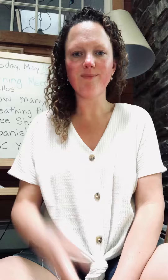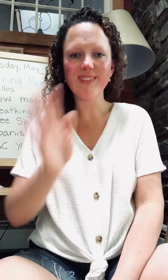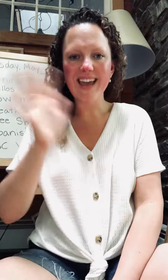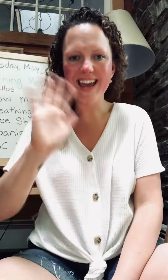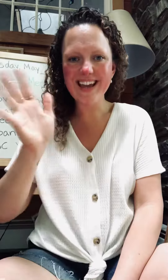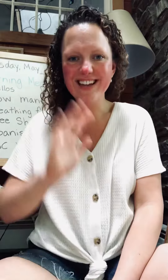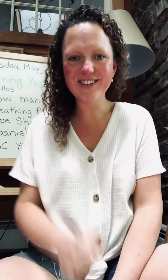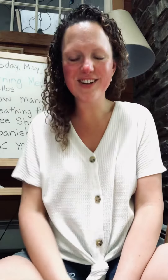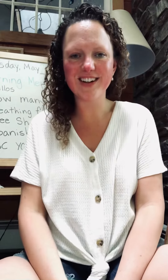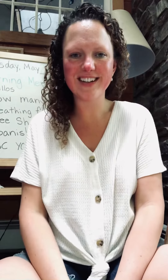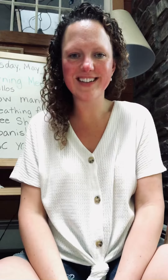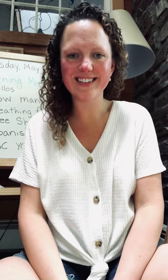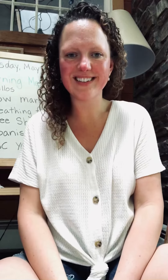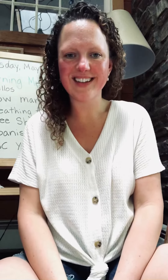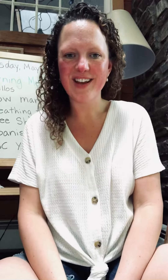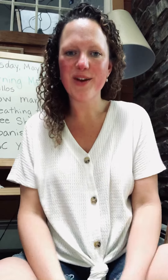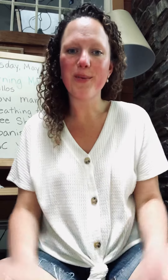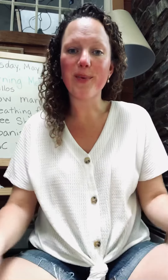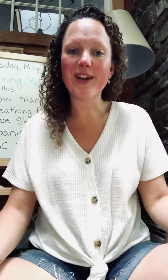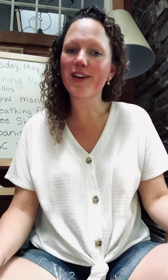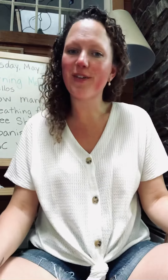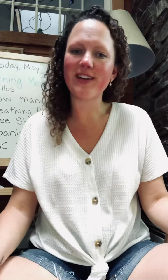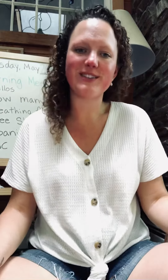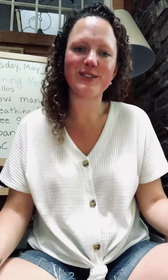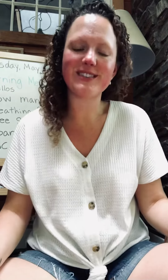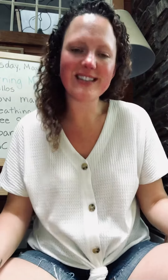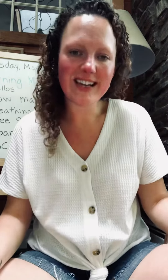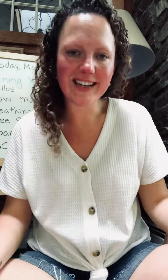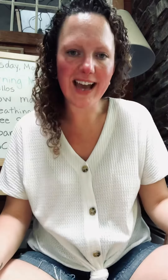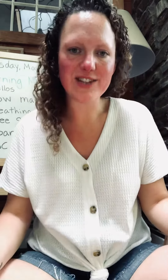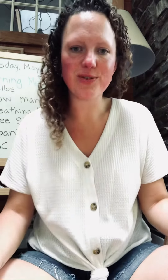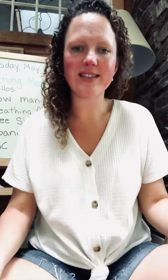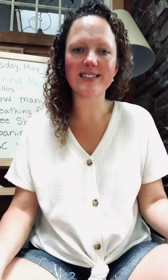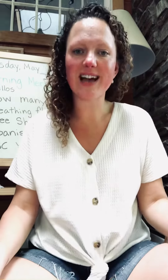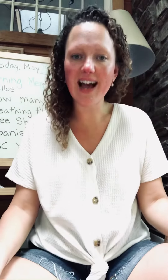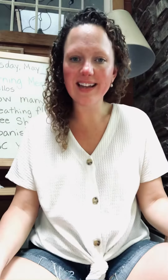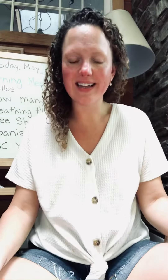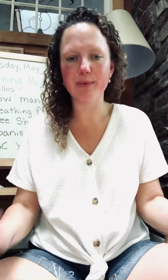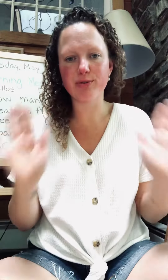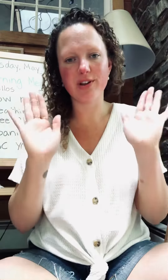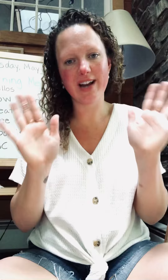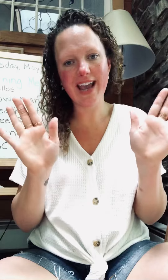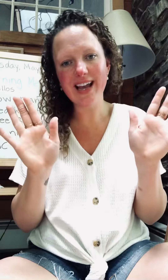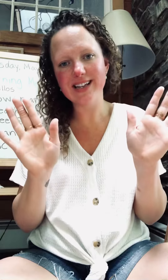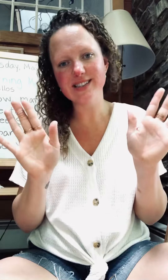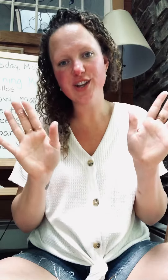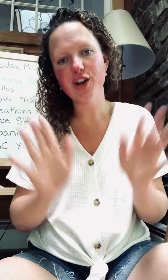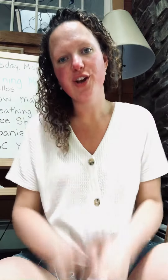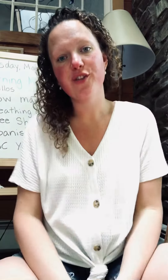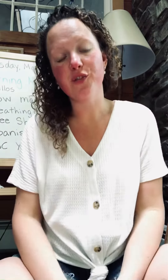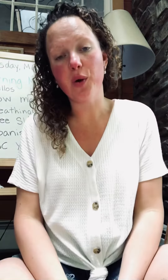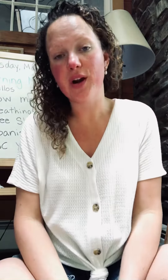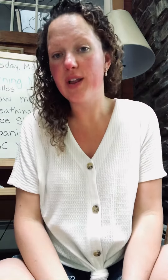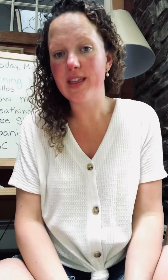Hey Kindergarten! We are going to sing and do the sign language with our hands for the